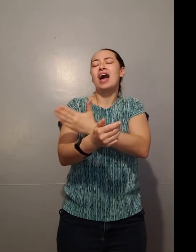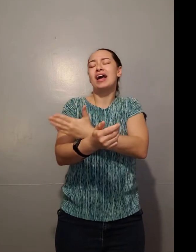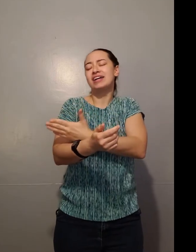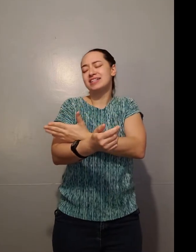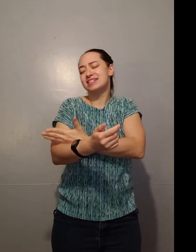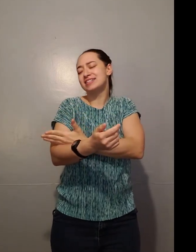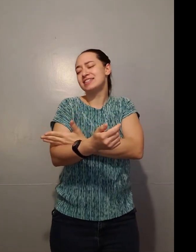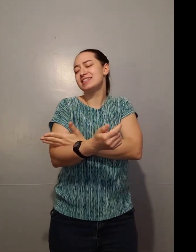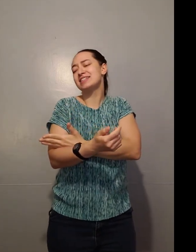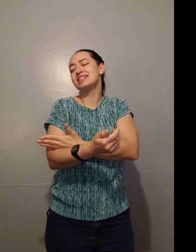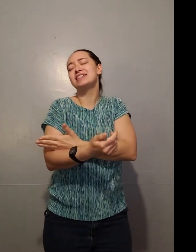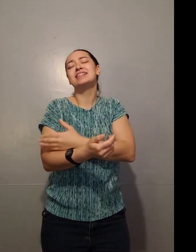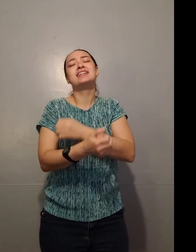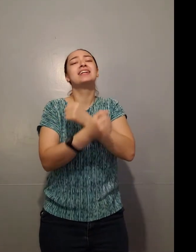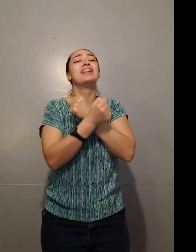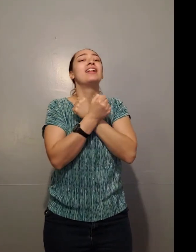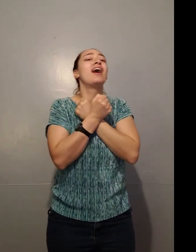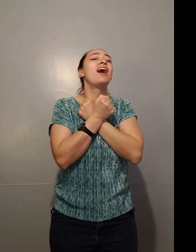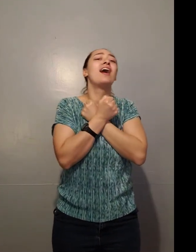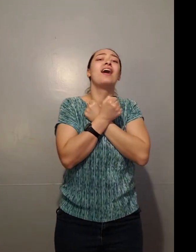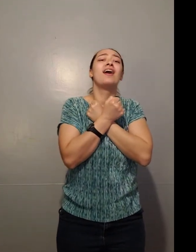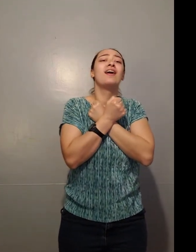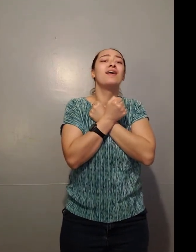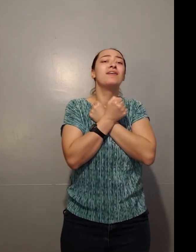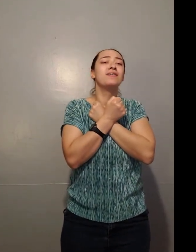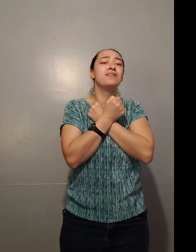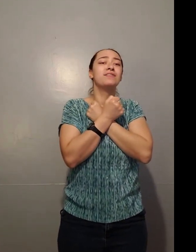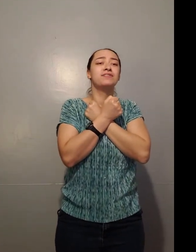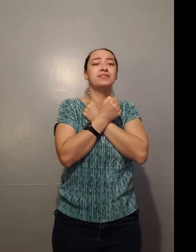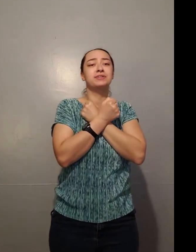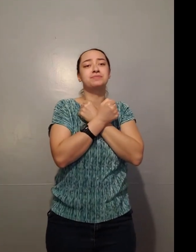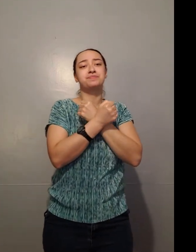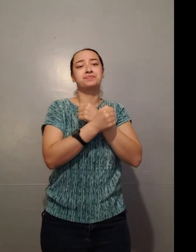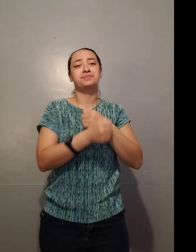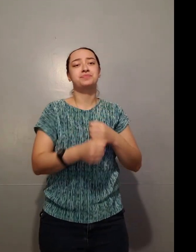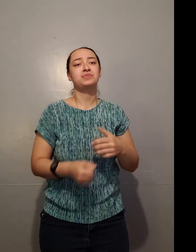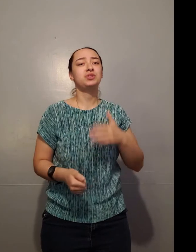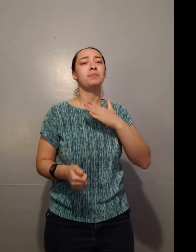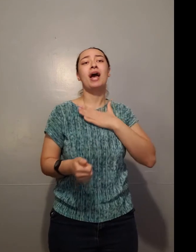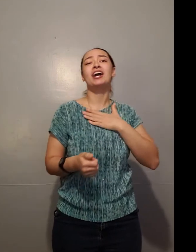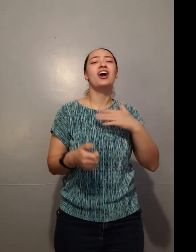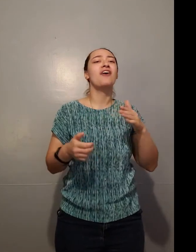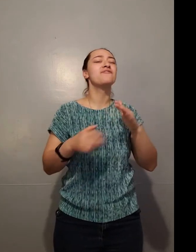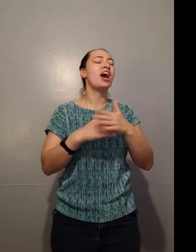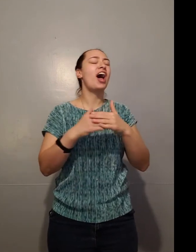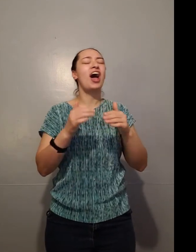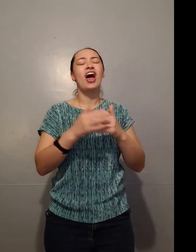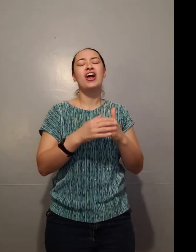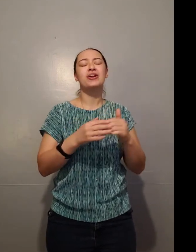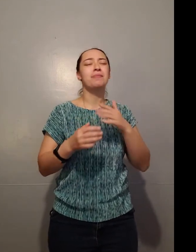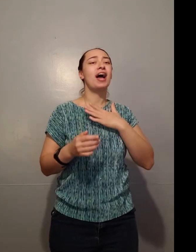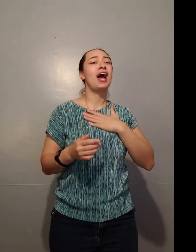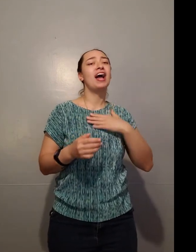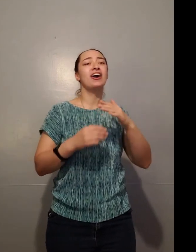light. When my comfort, my